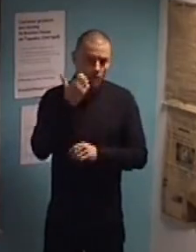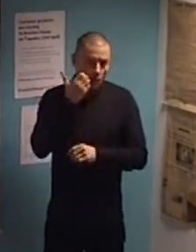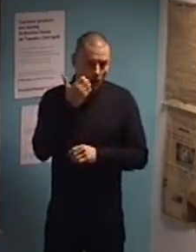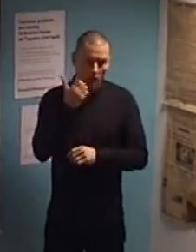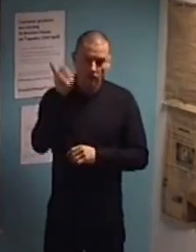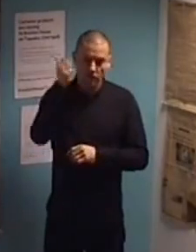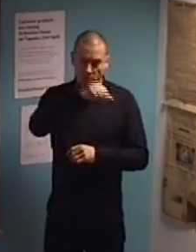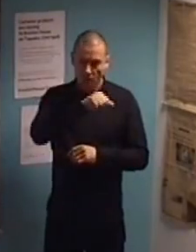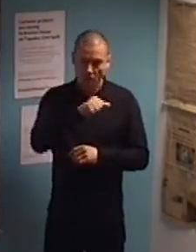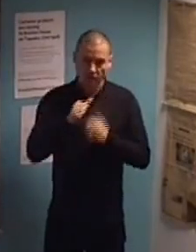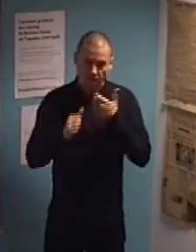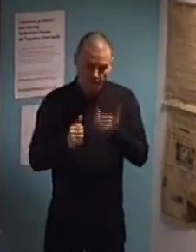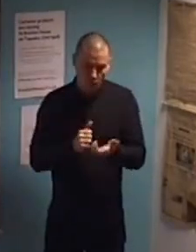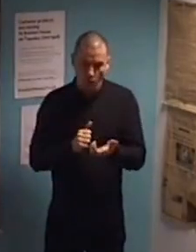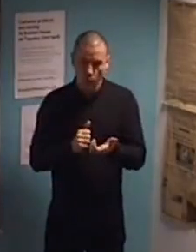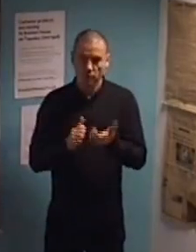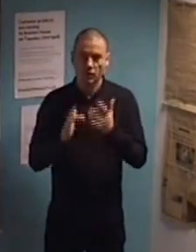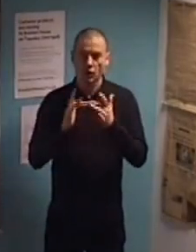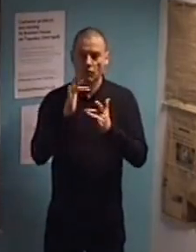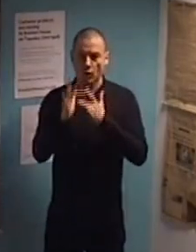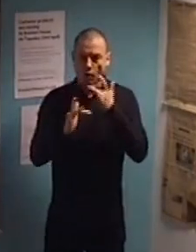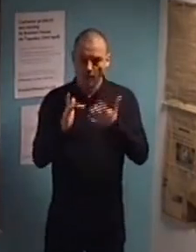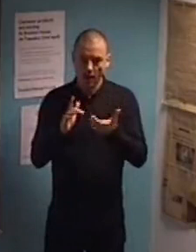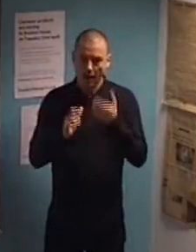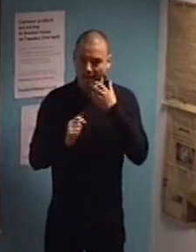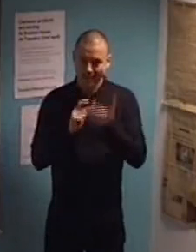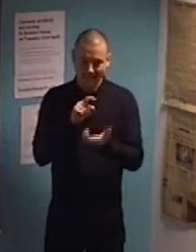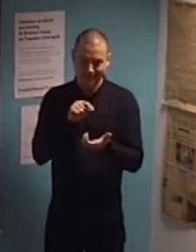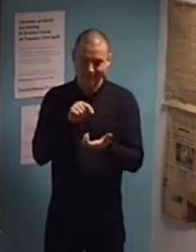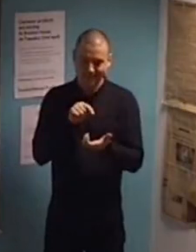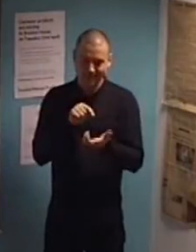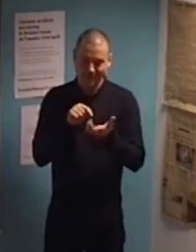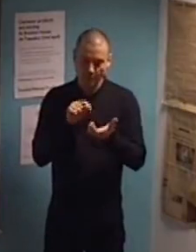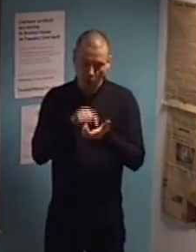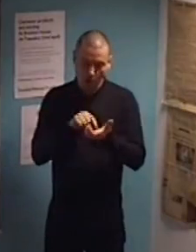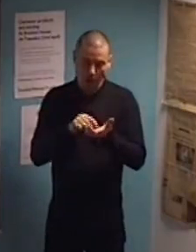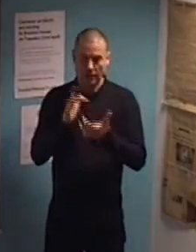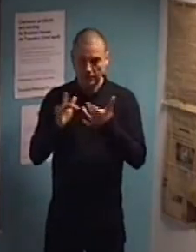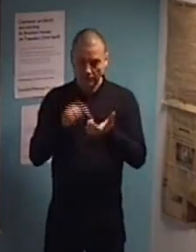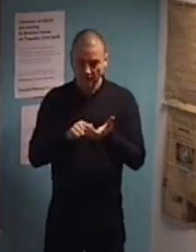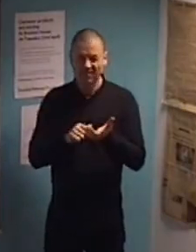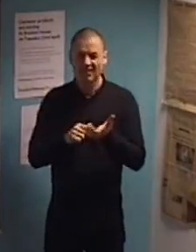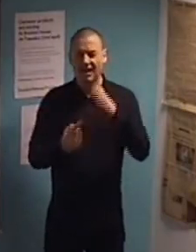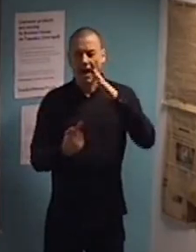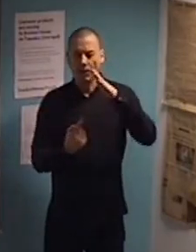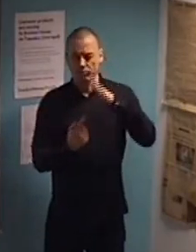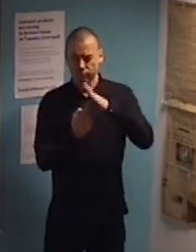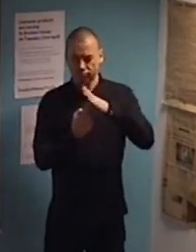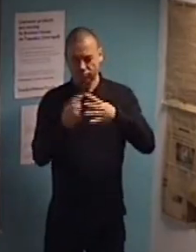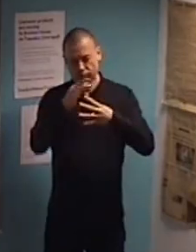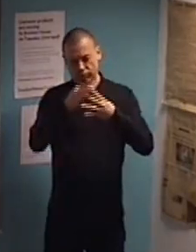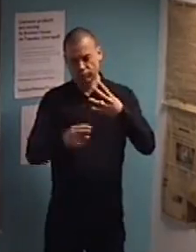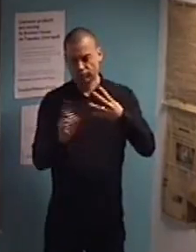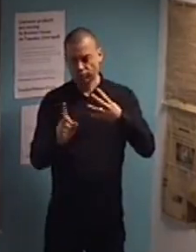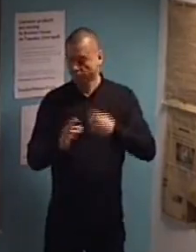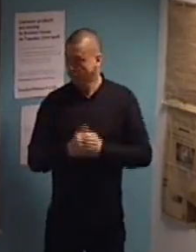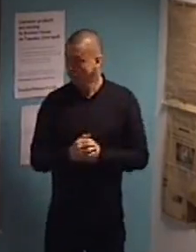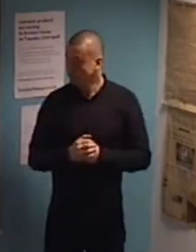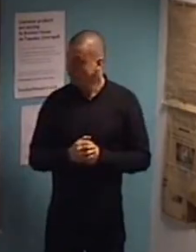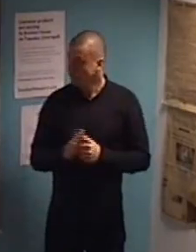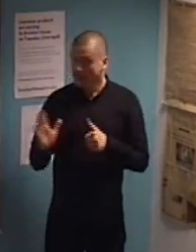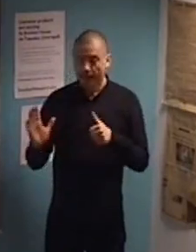mobile internet. Here, I'm going to just list a few, like, essential ones. So, the first one is actually